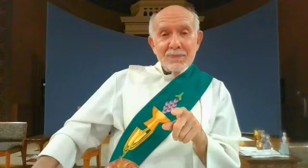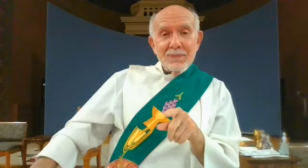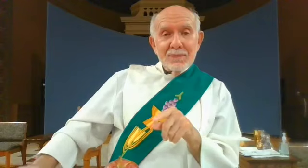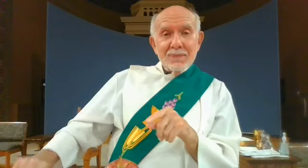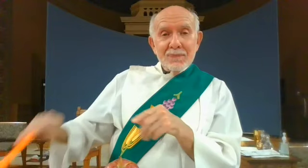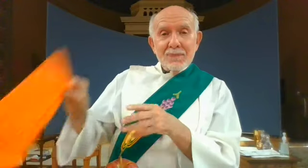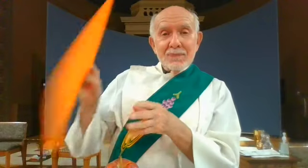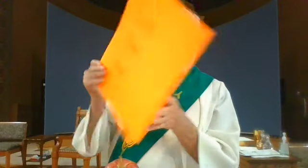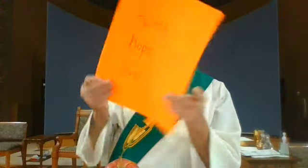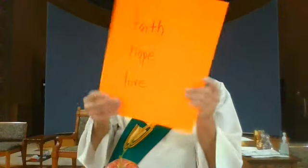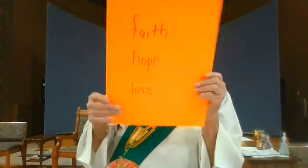plus